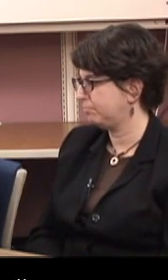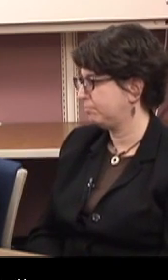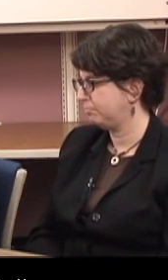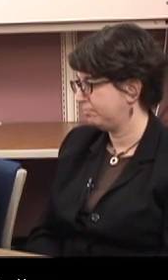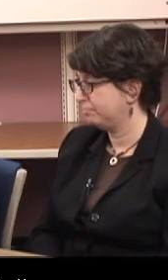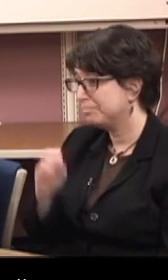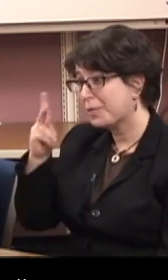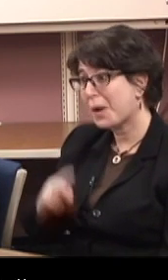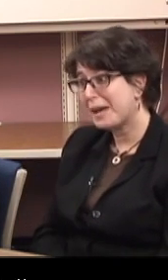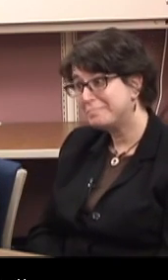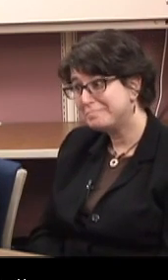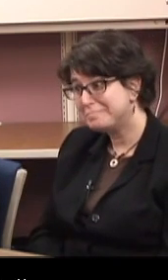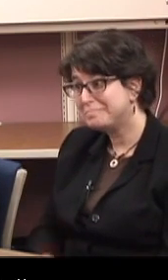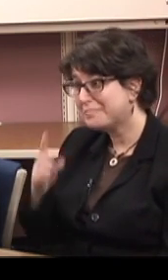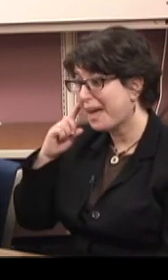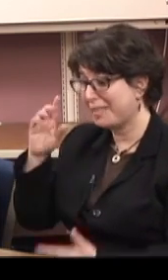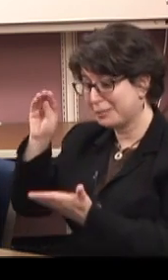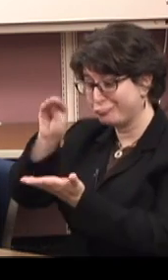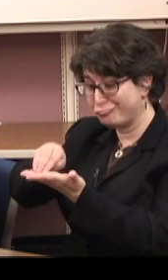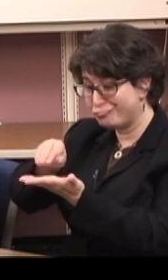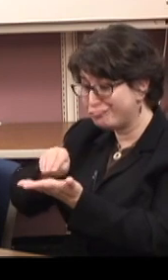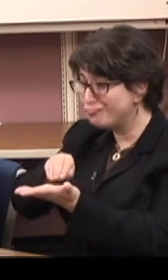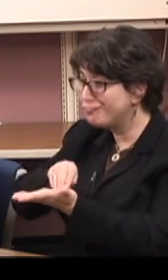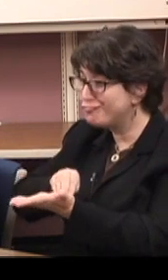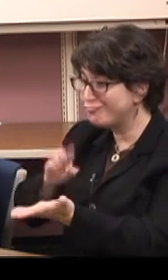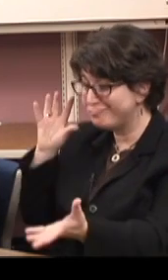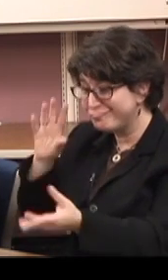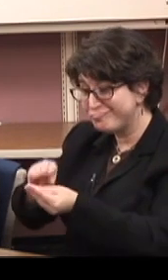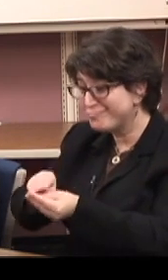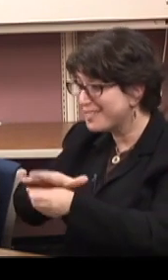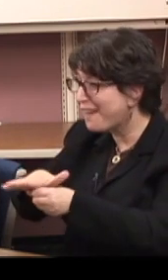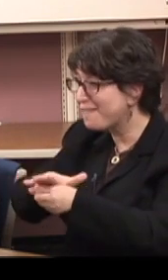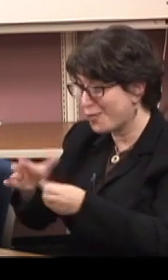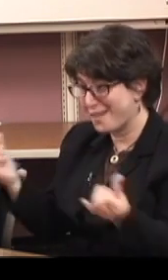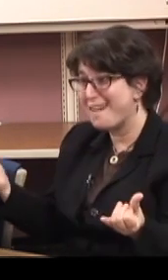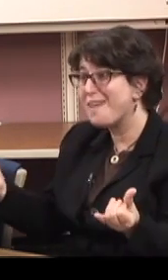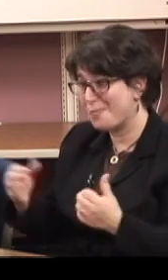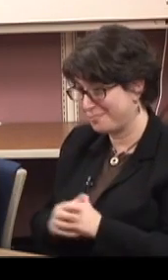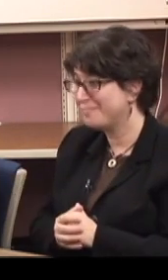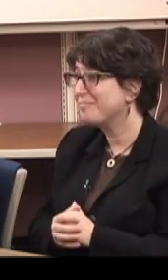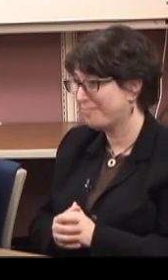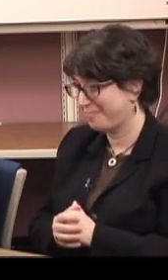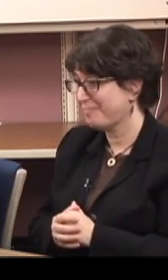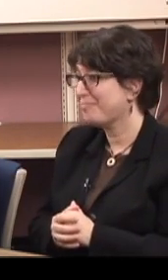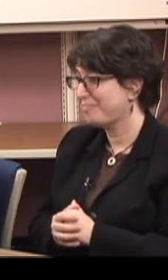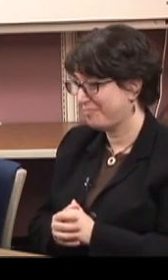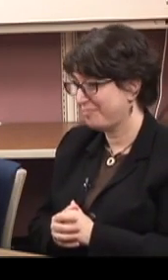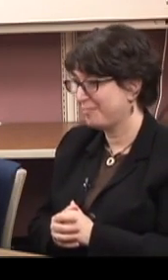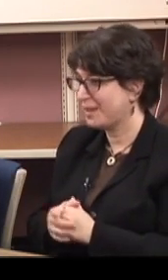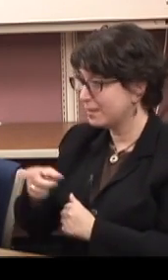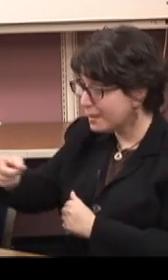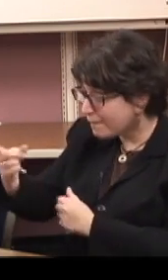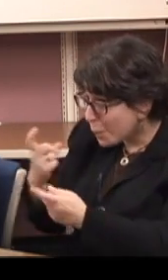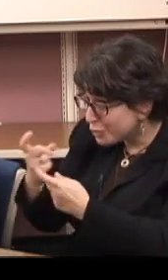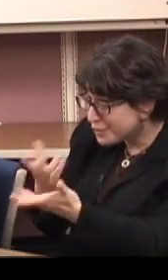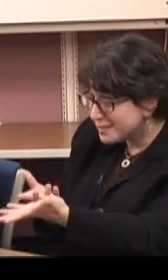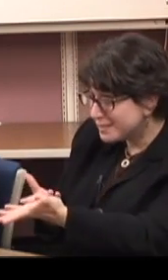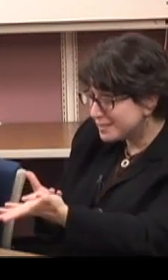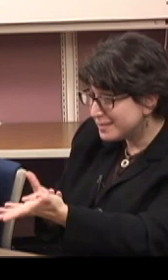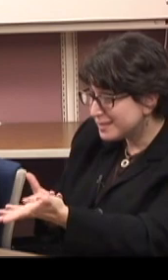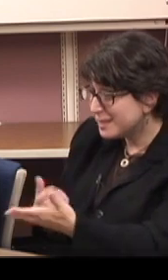All right. Well, I think I've gathered information for right now. Um, you must have some questions.